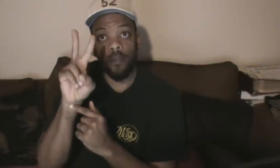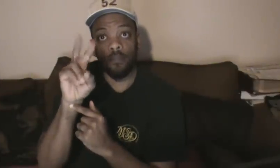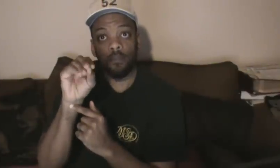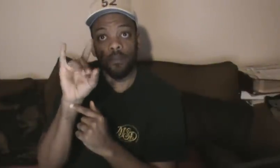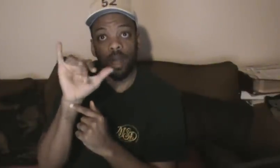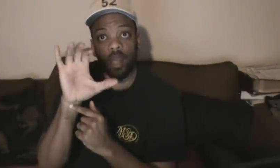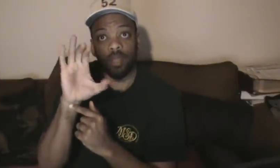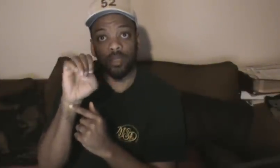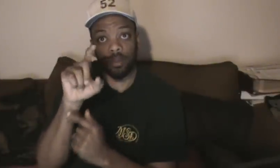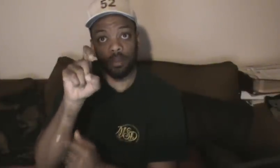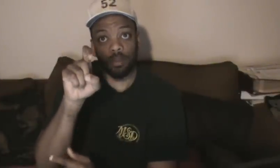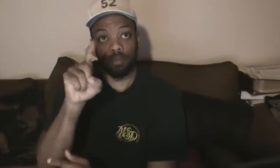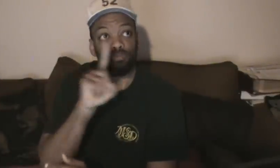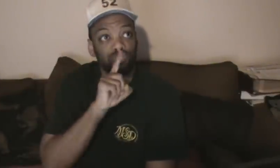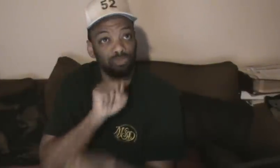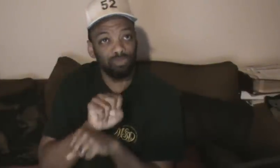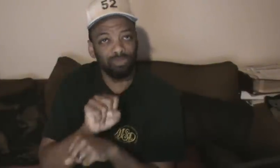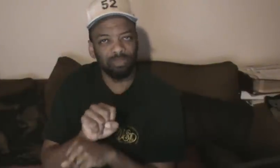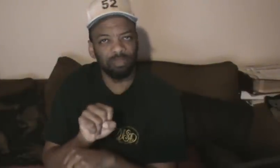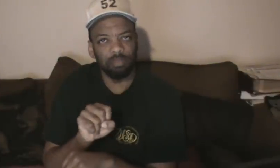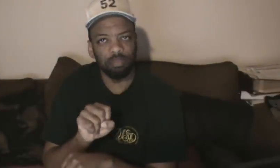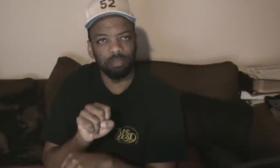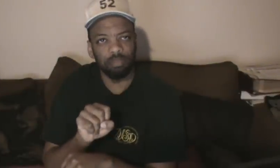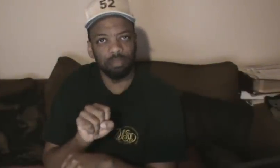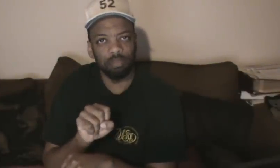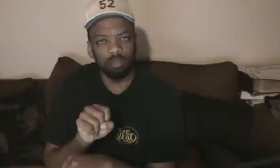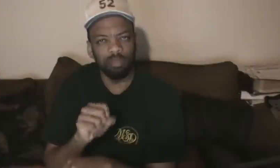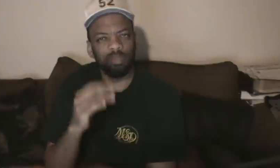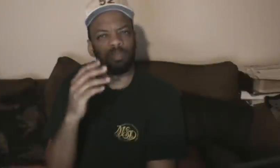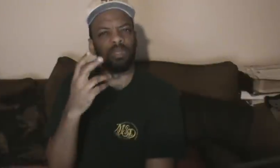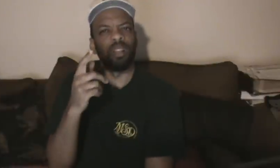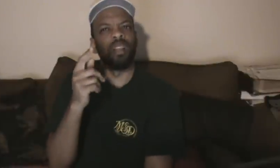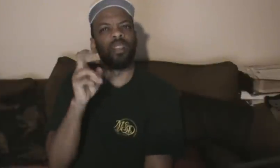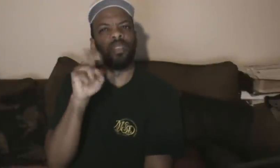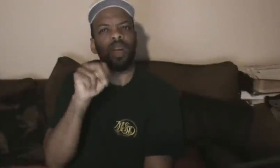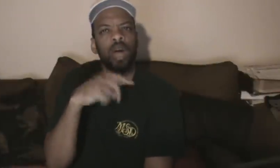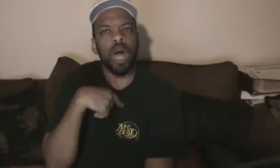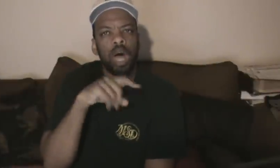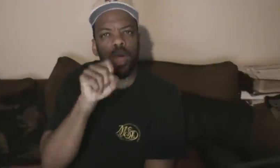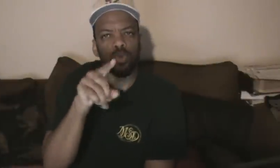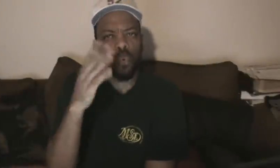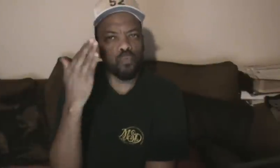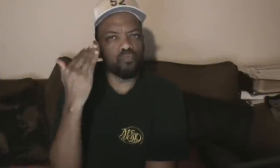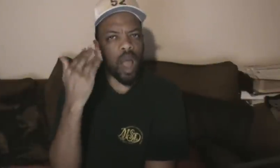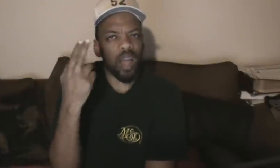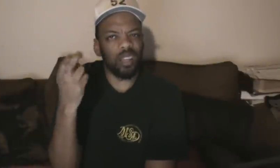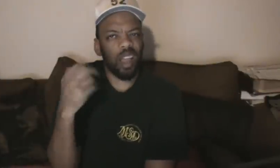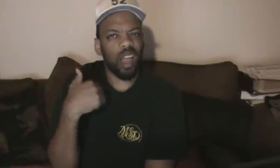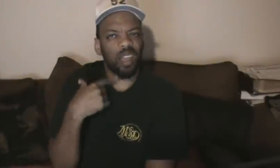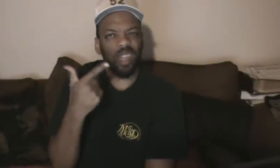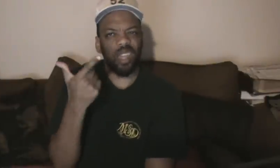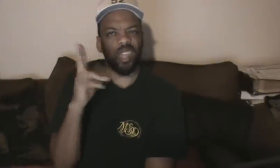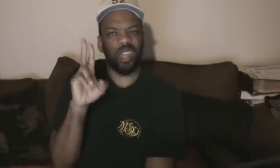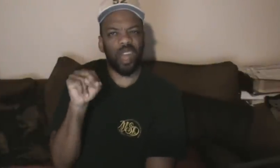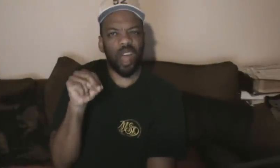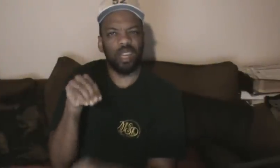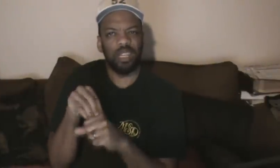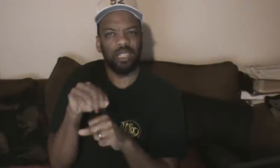prior to his State of the State address. Kermit Miller will have more on today's announcement tonight at 6. The U.S. announced